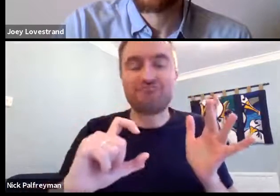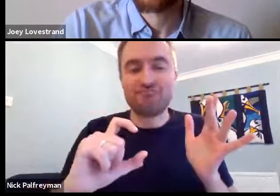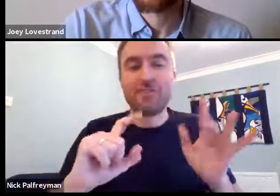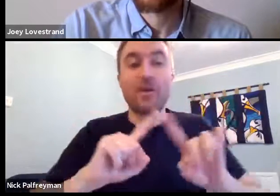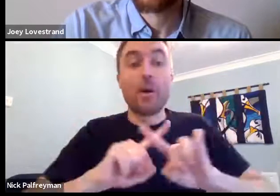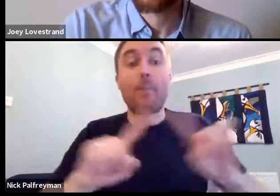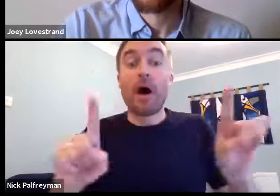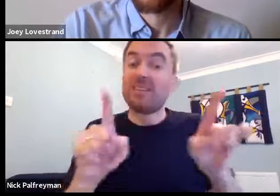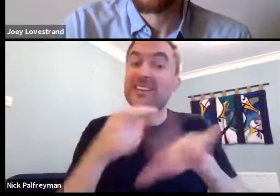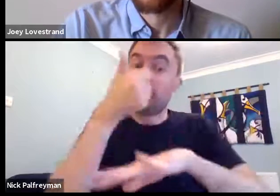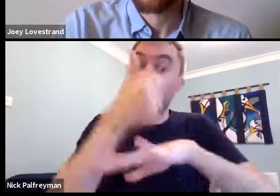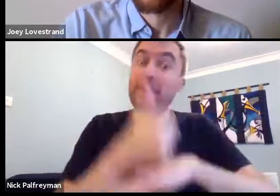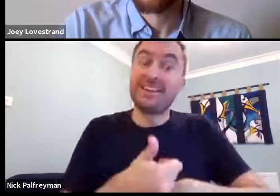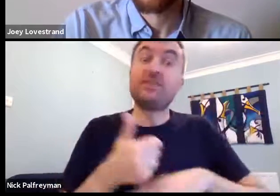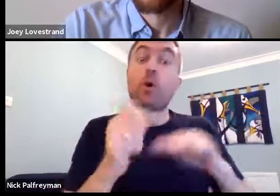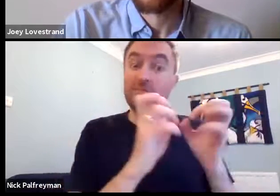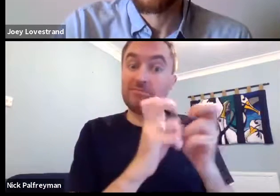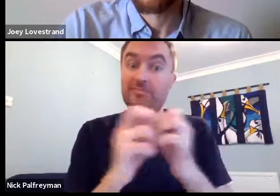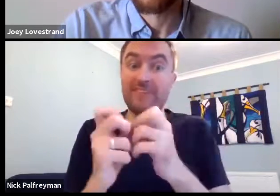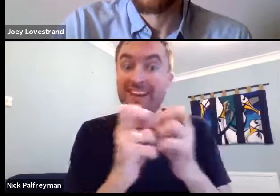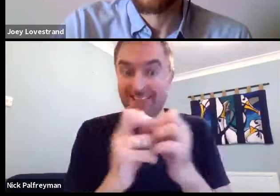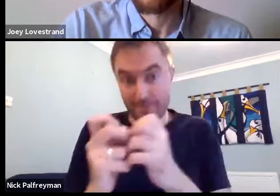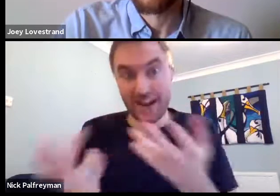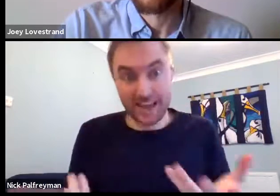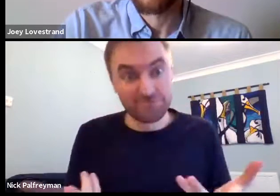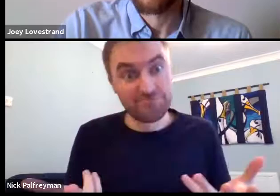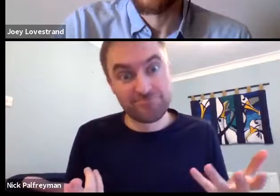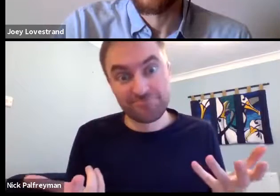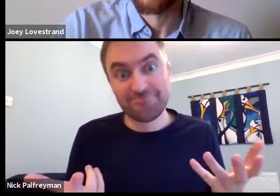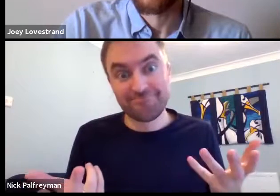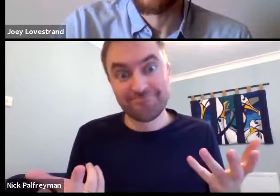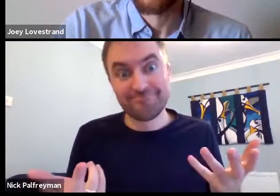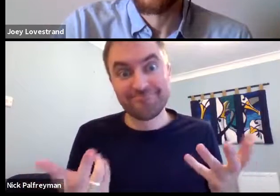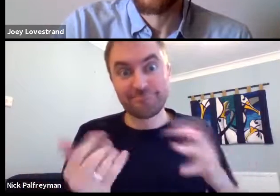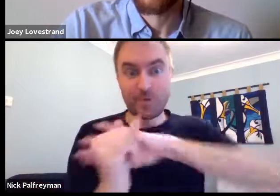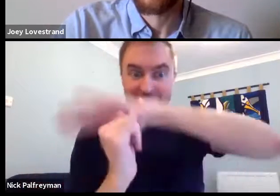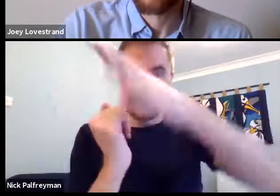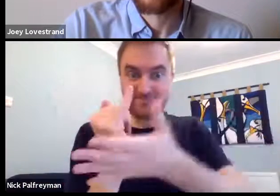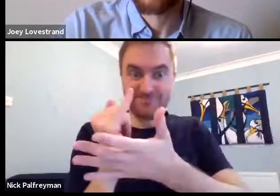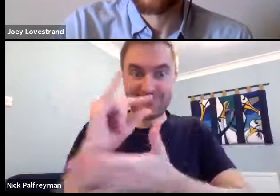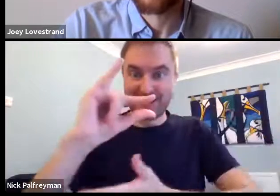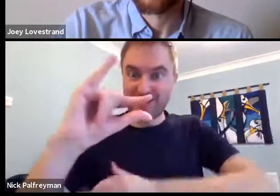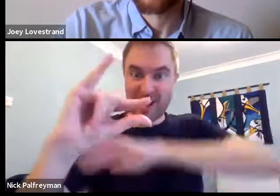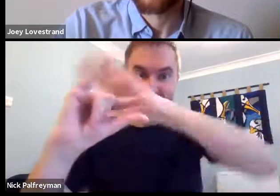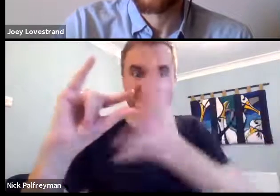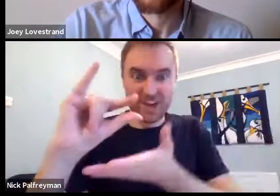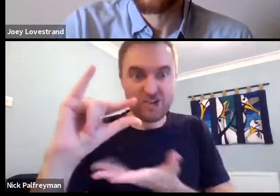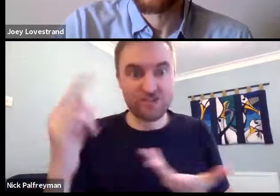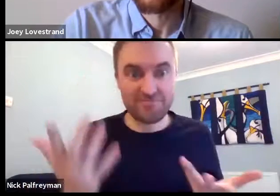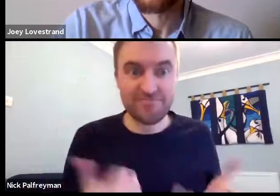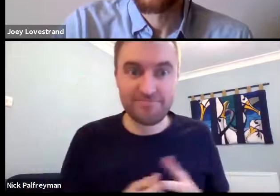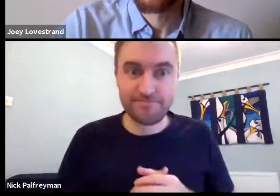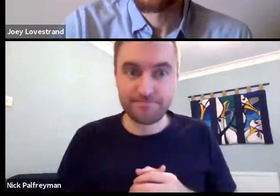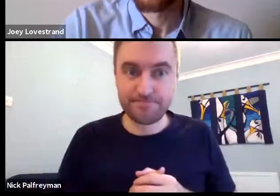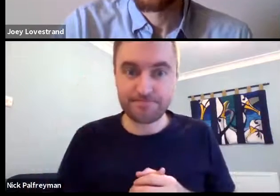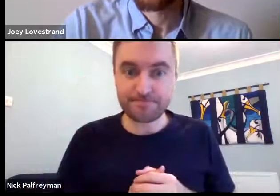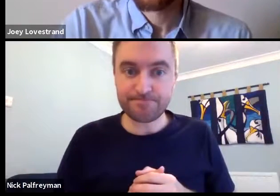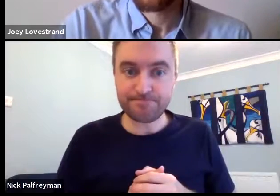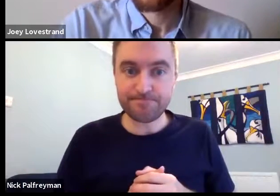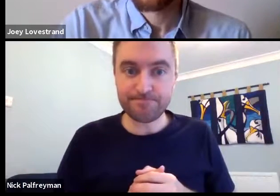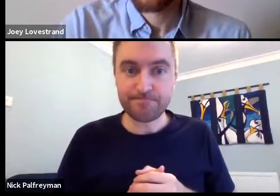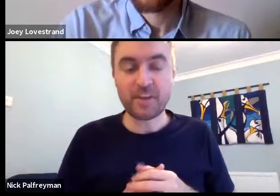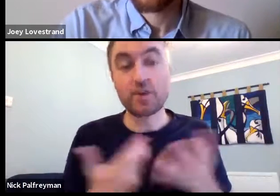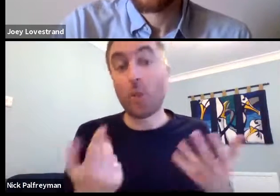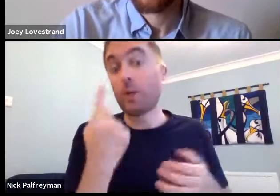signs, but also based very much on fingerspelling as well with the handshape.